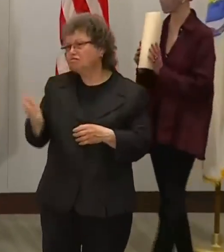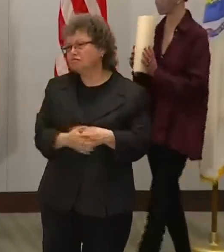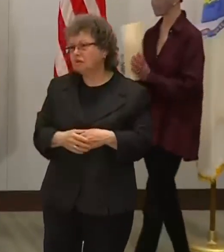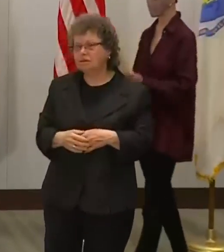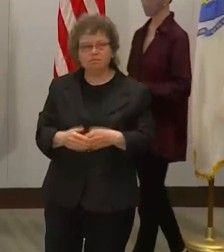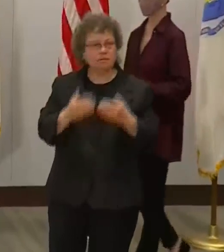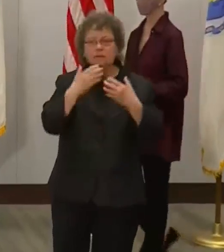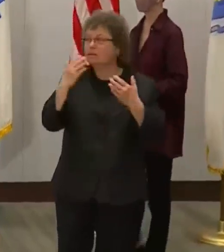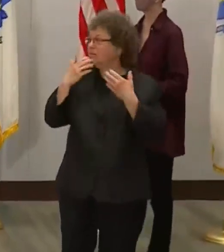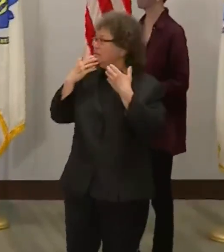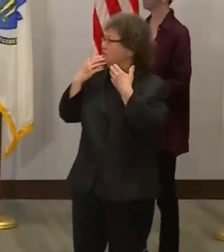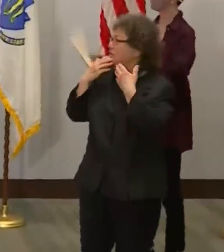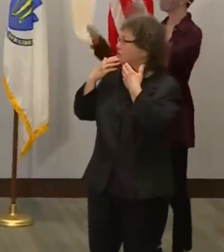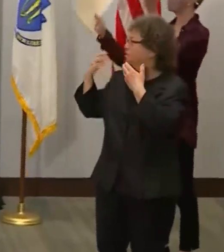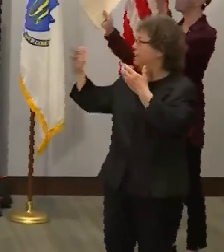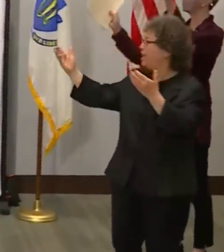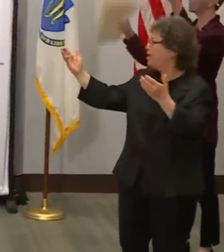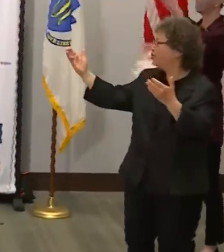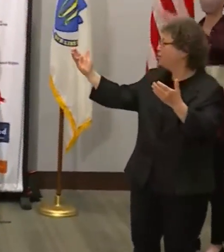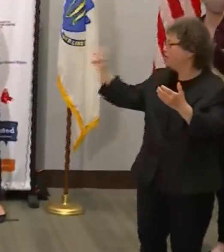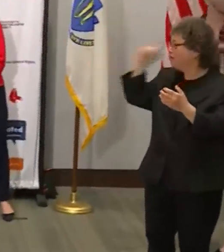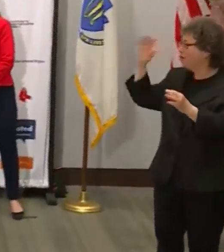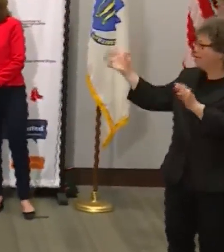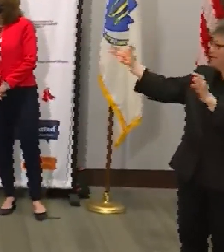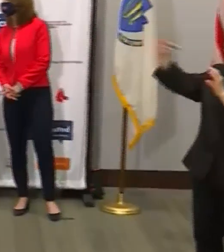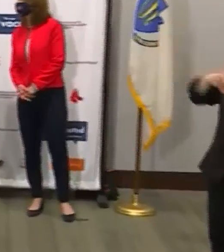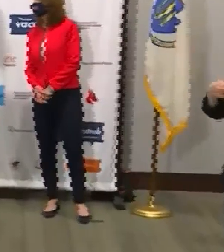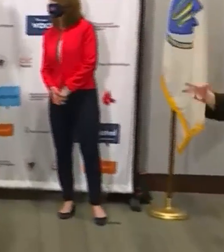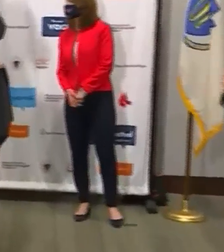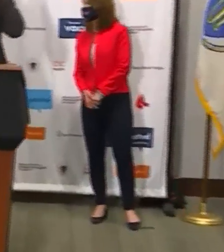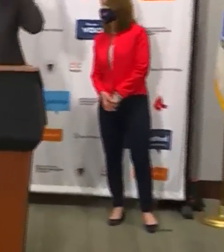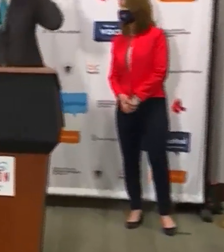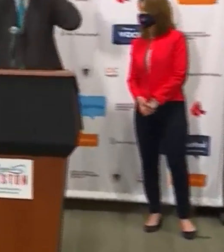And thank you guys for stepping up. And thanks to FEMA for their help on this as well. Thank you.